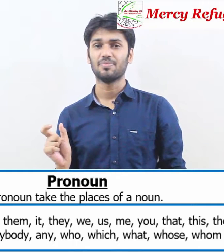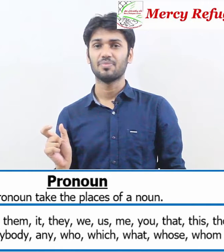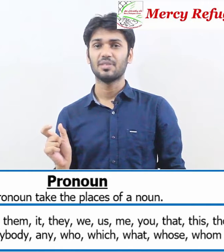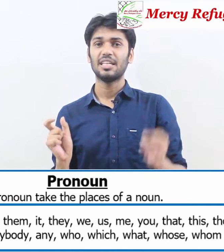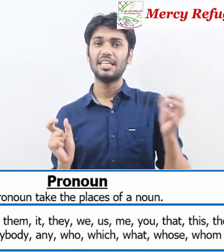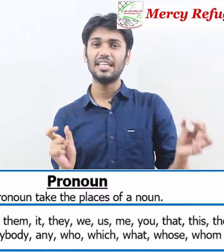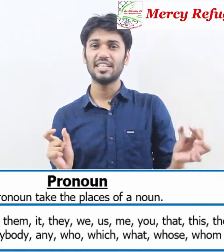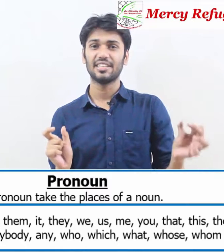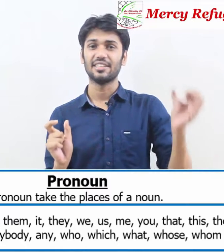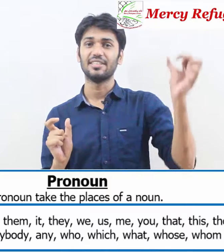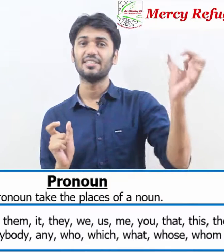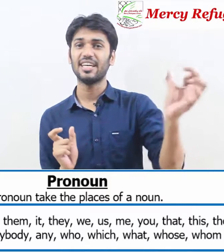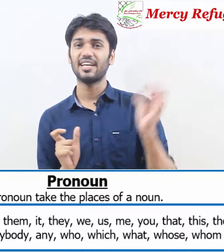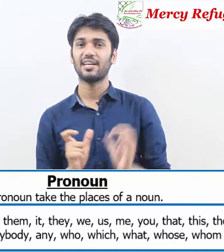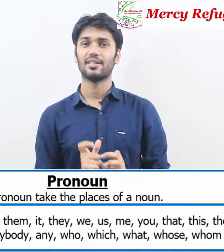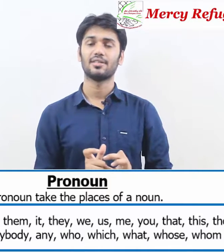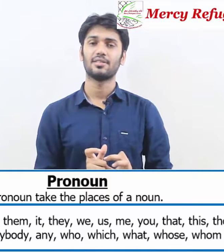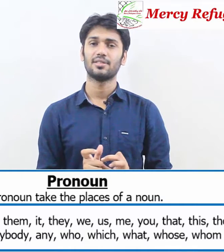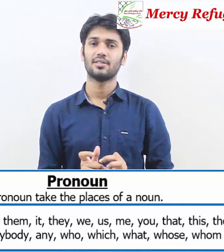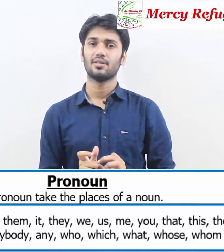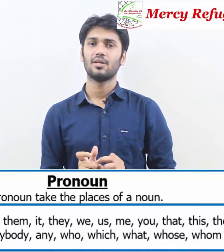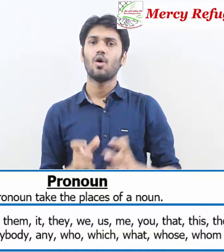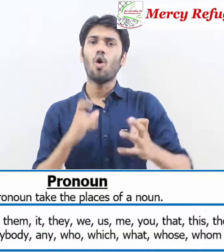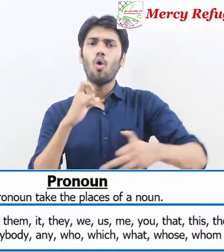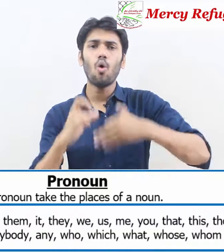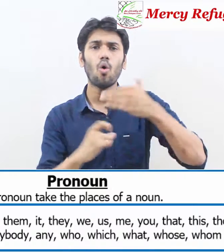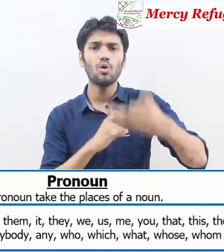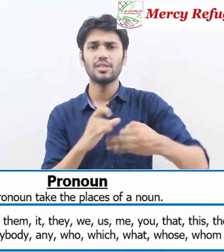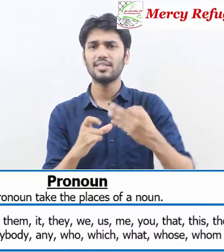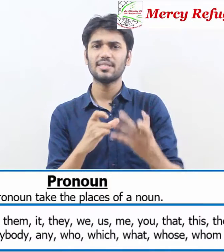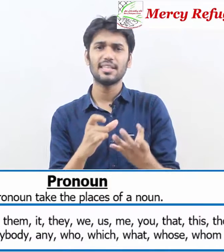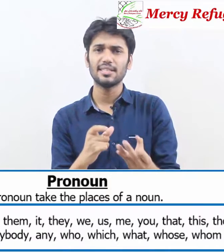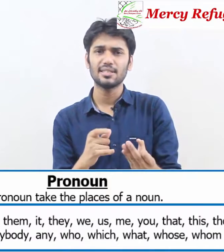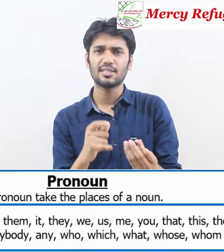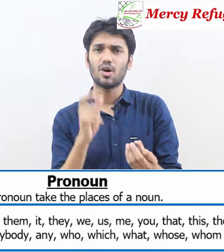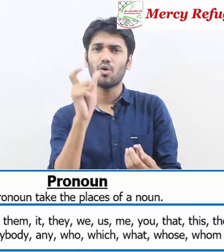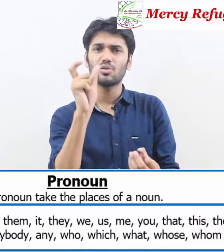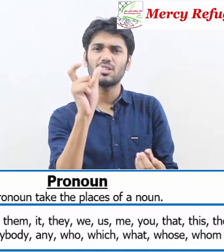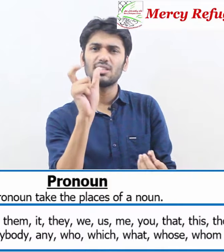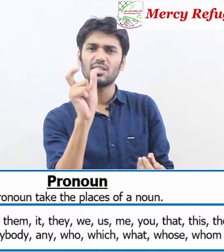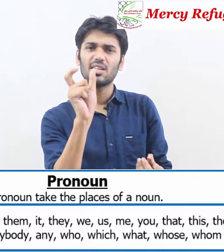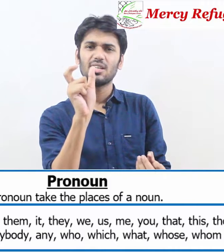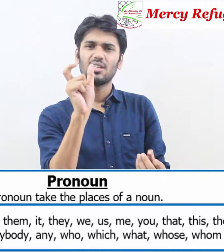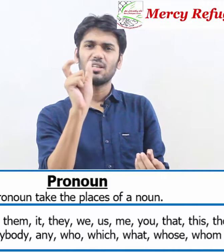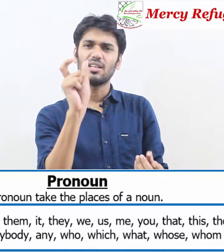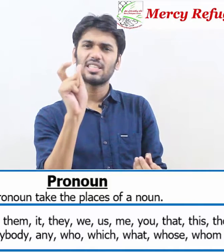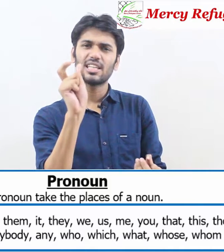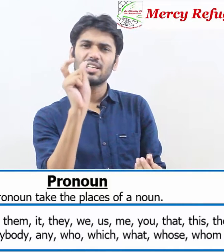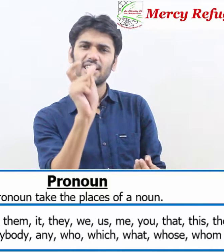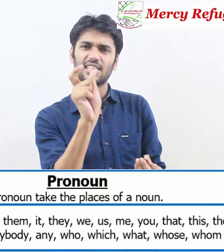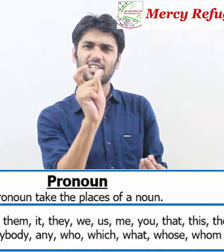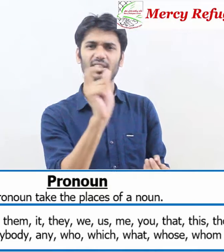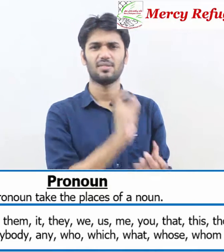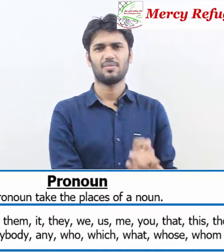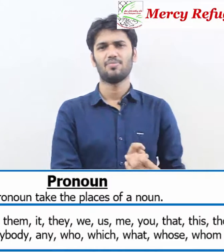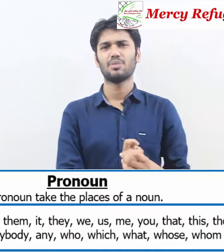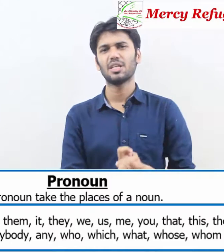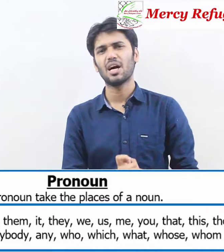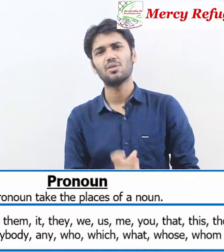here there all these things all these little little pronouns